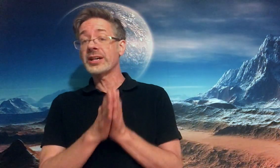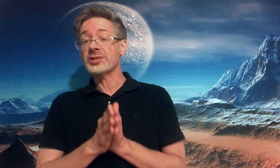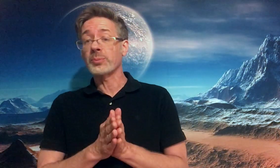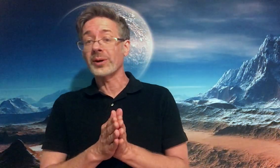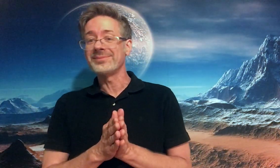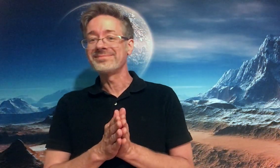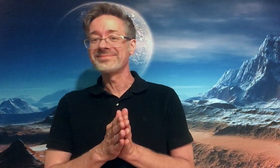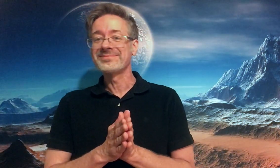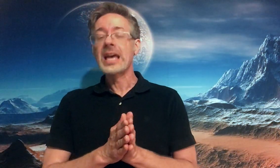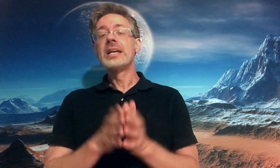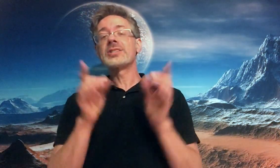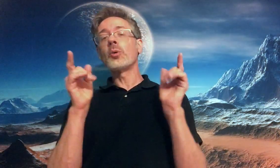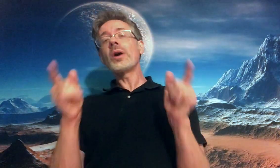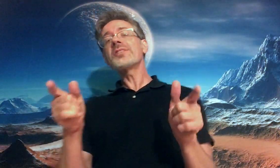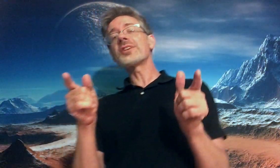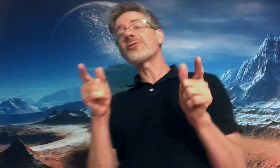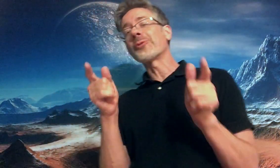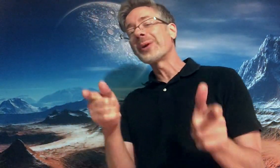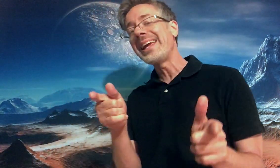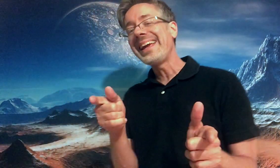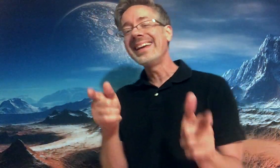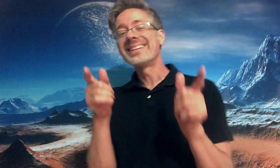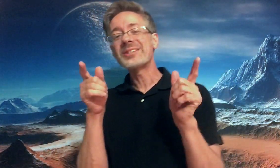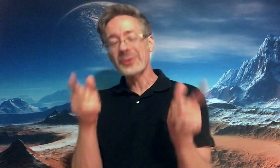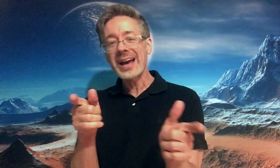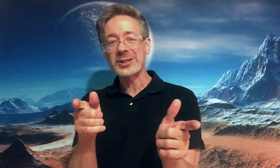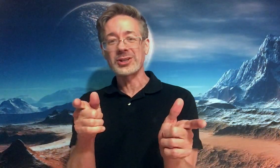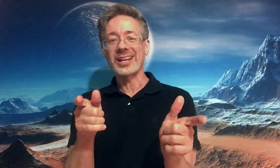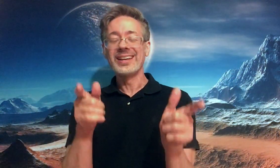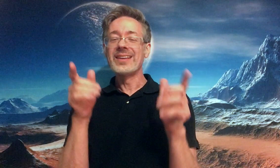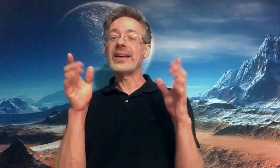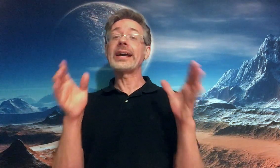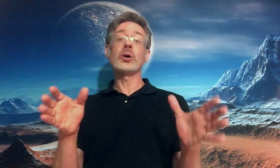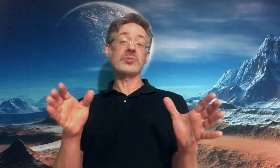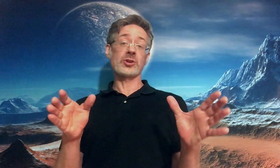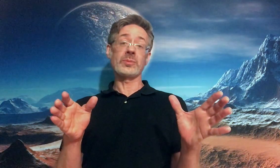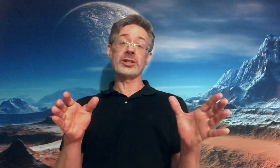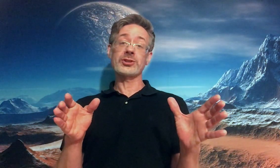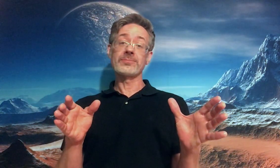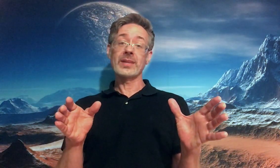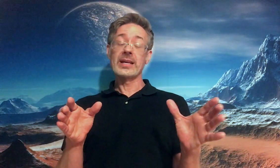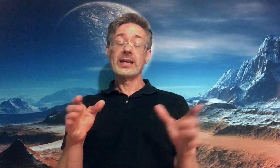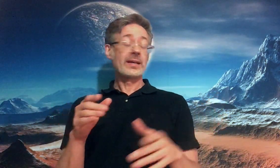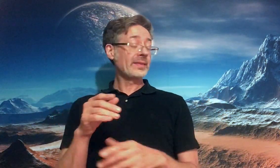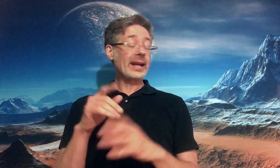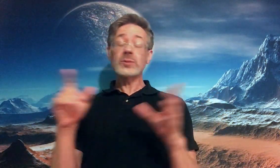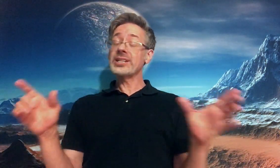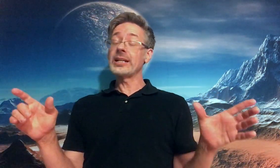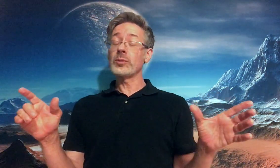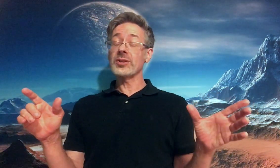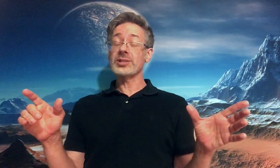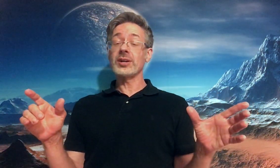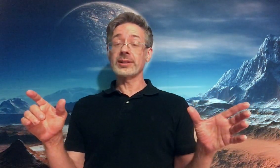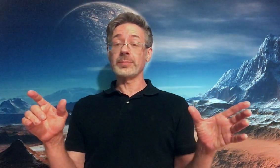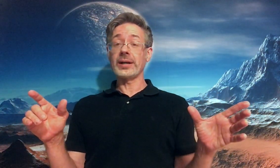get support. So what is this free strategy that helps so much that I don't see anyone else talking about?